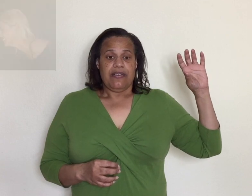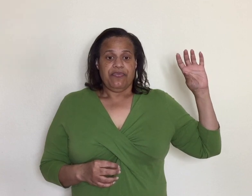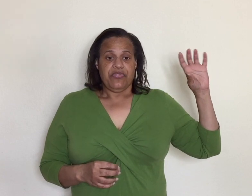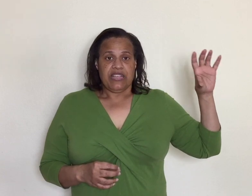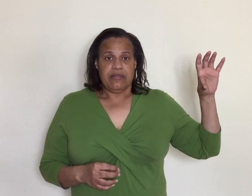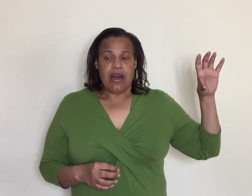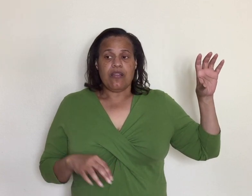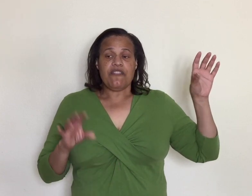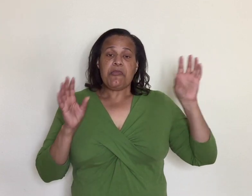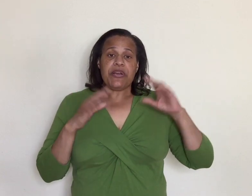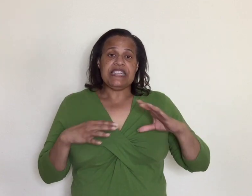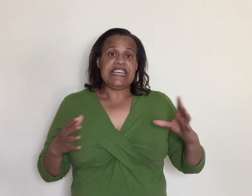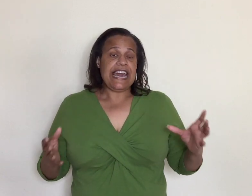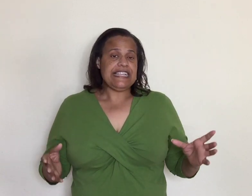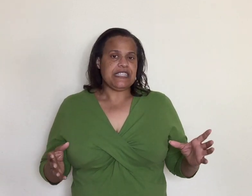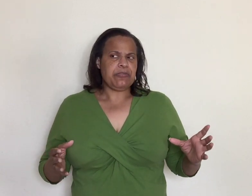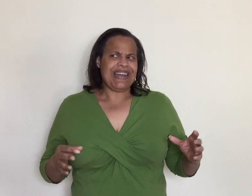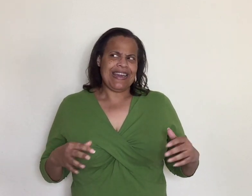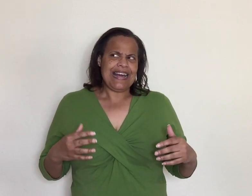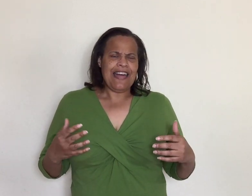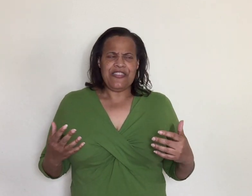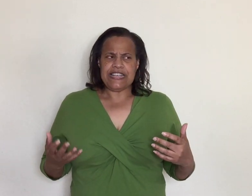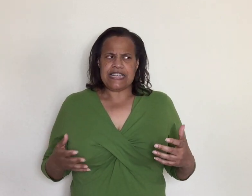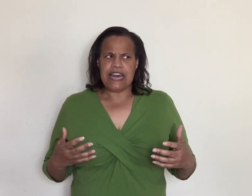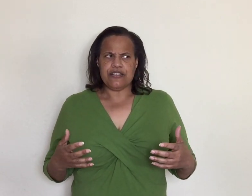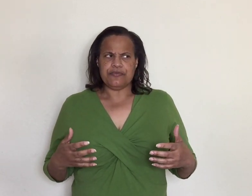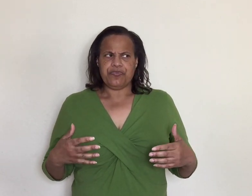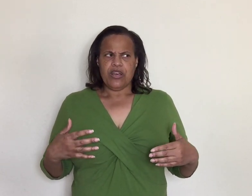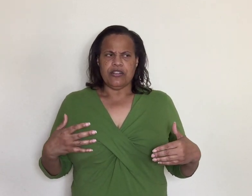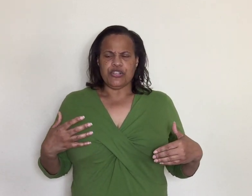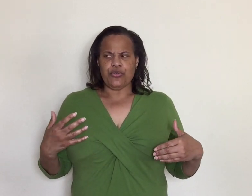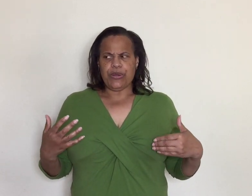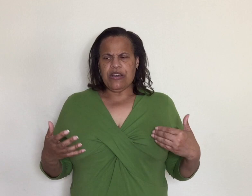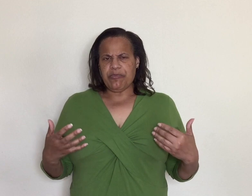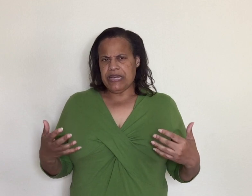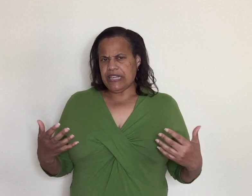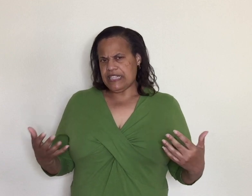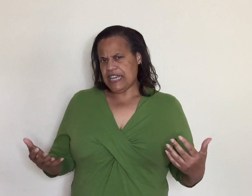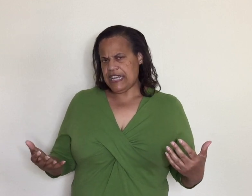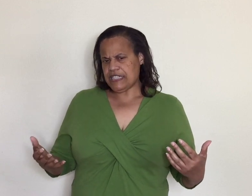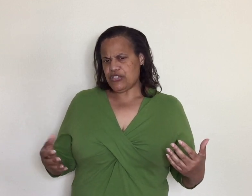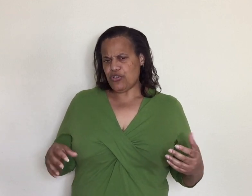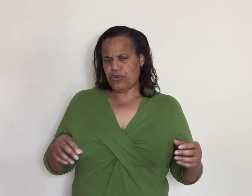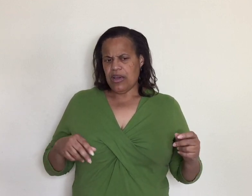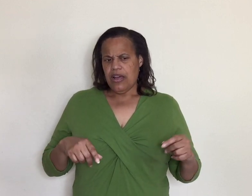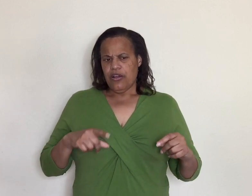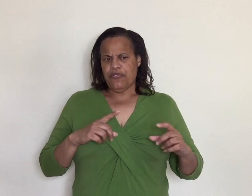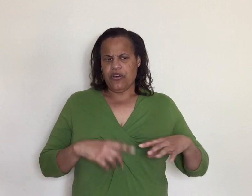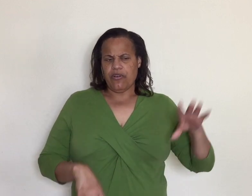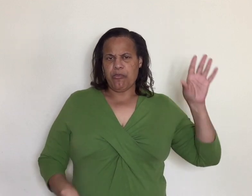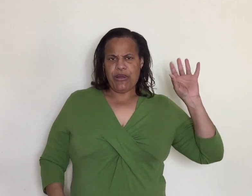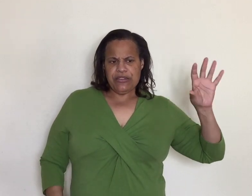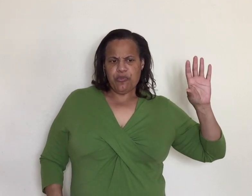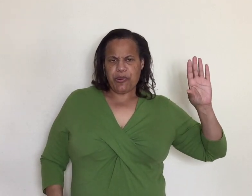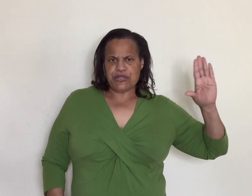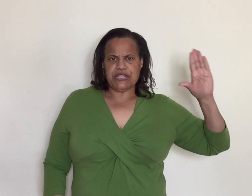that's all of them are contagious but I get I think it's kind of a degree of being contagious you know if a brand new person